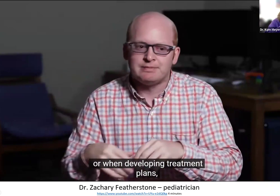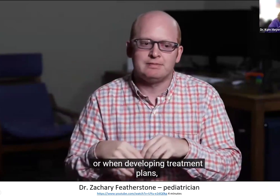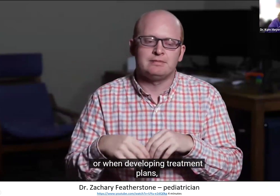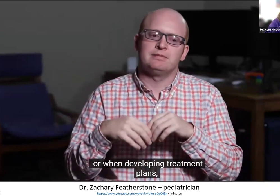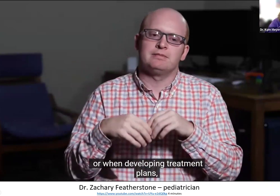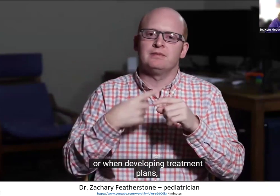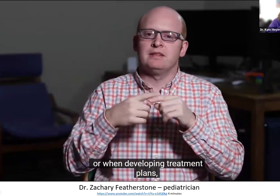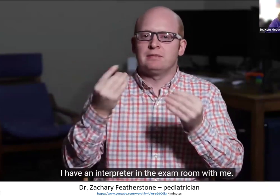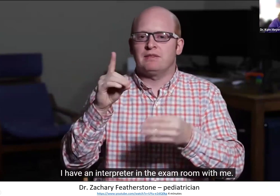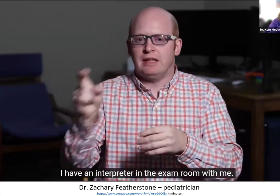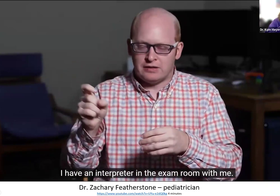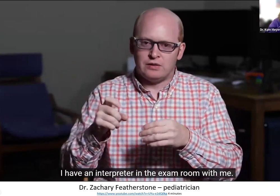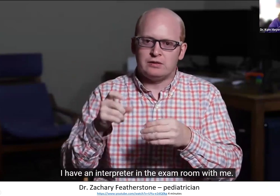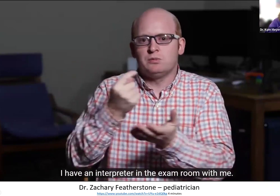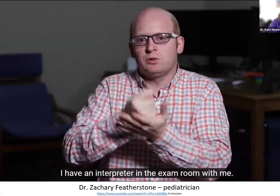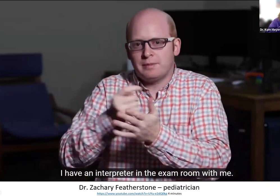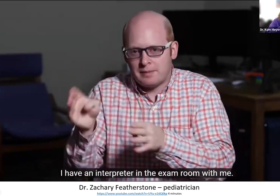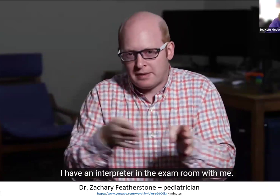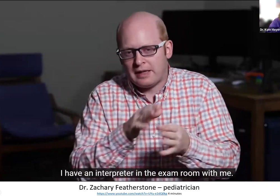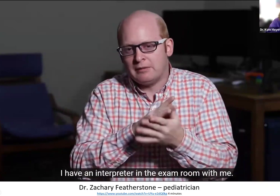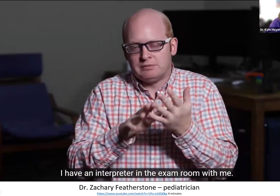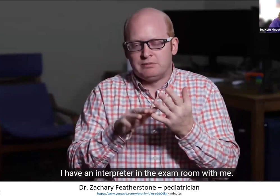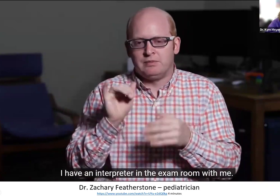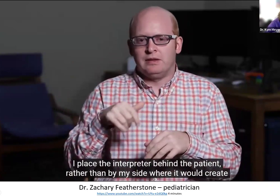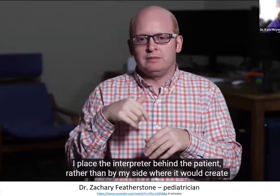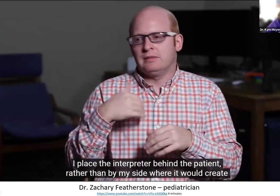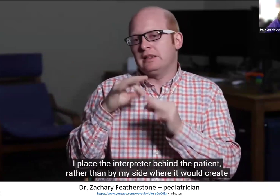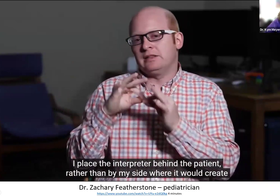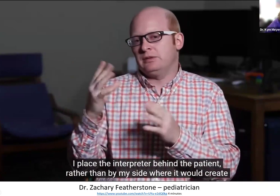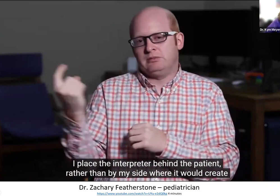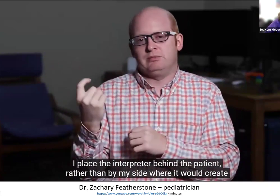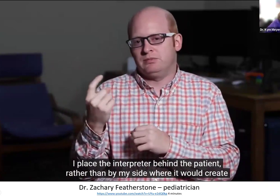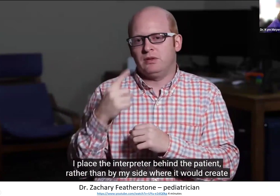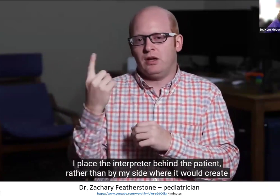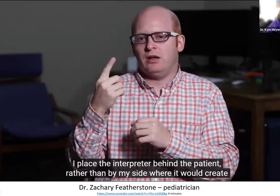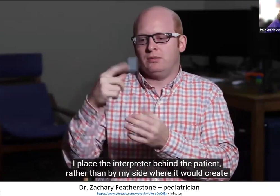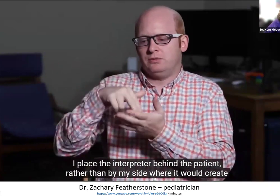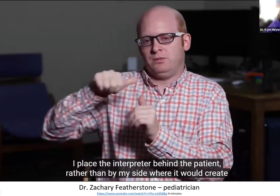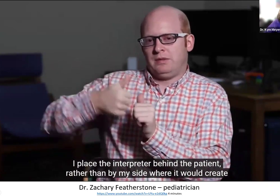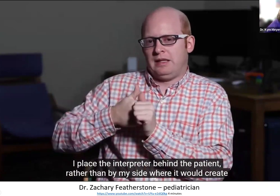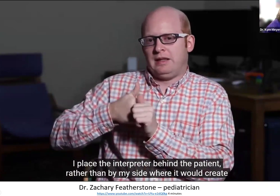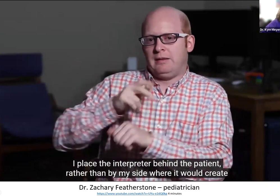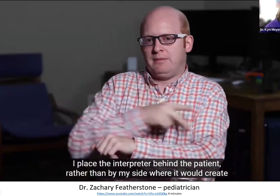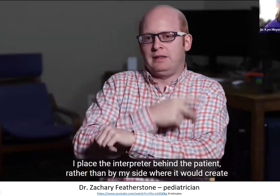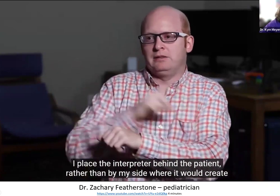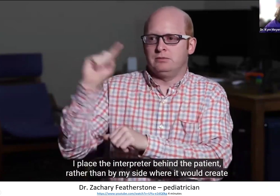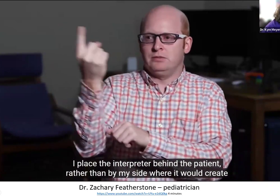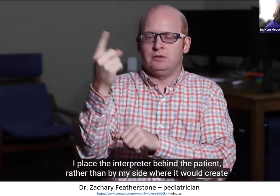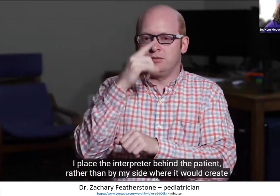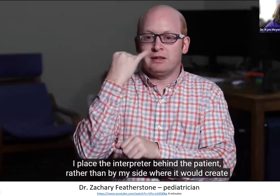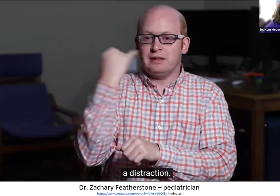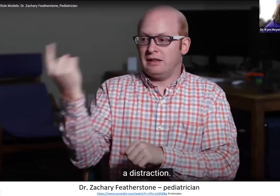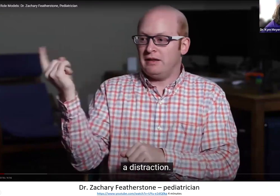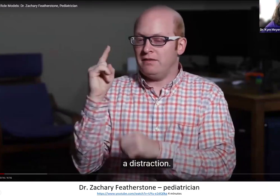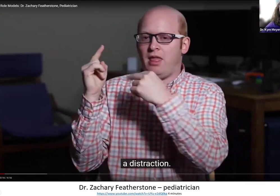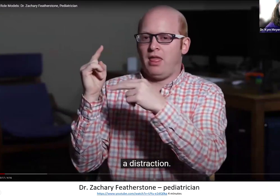plans, I have an interpreter in the exam room with me. I place the interpreter behind the patient, rather than by my side where it